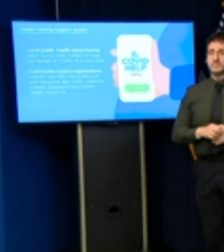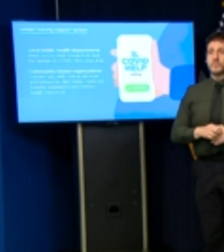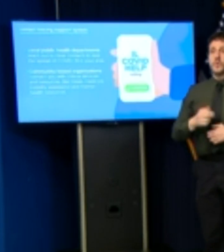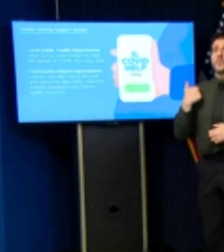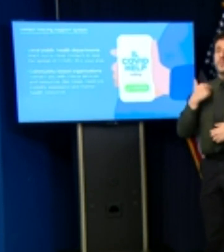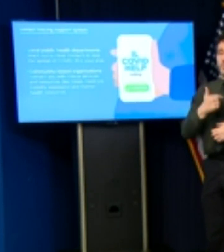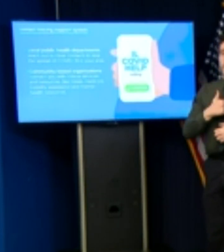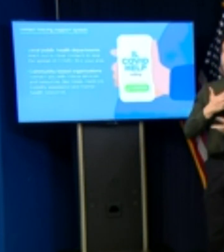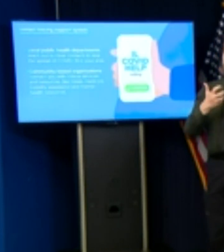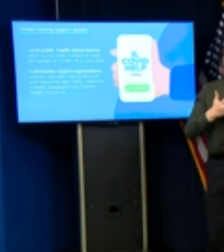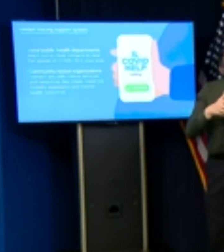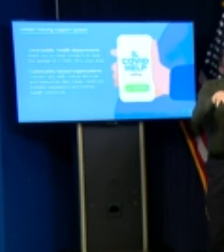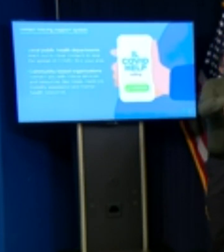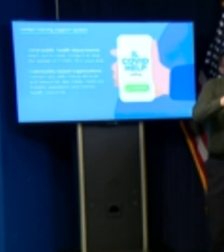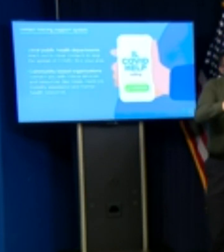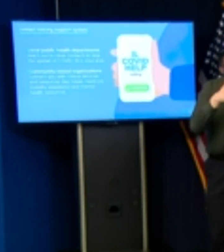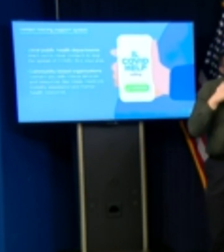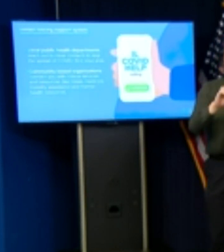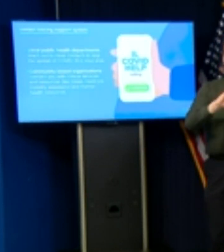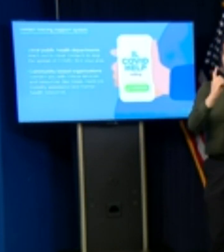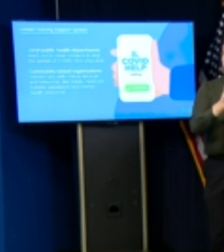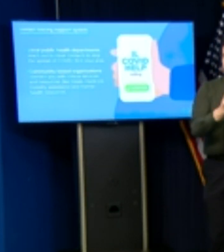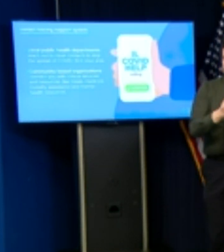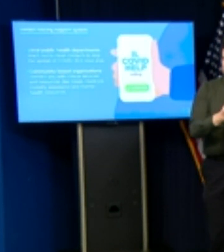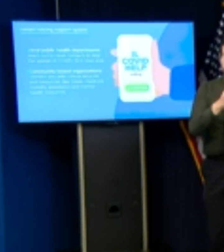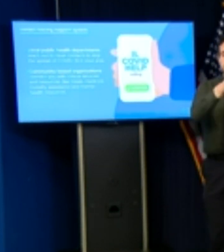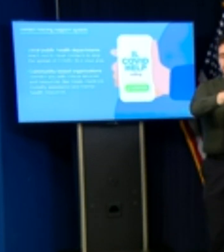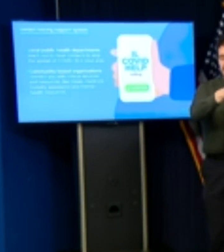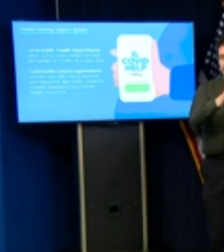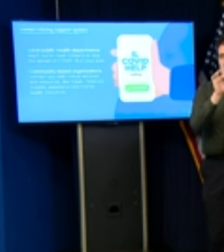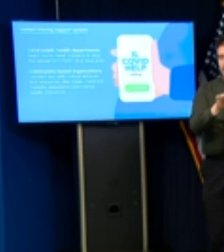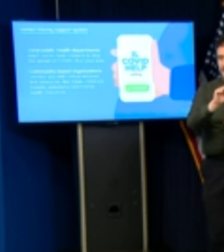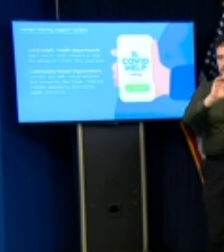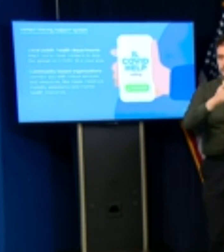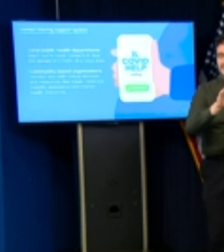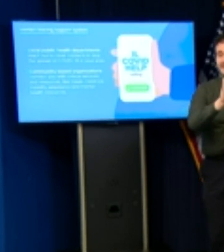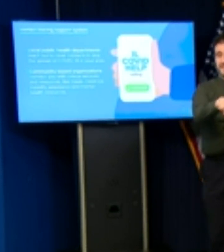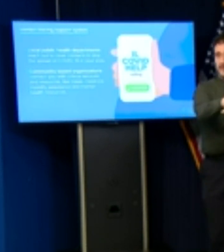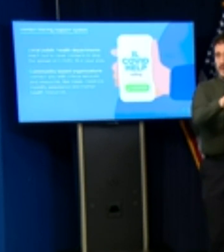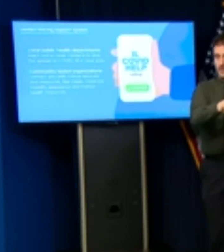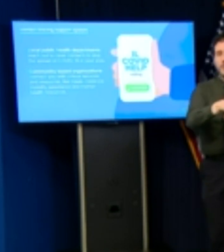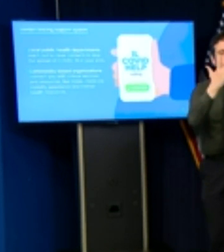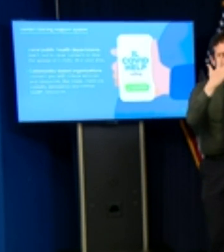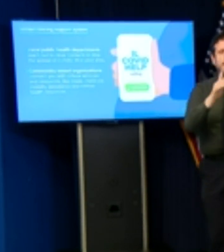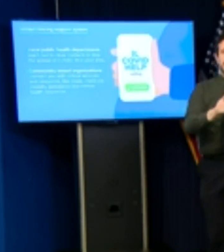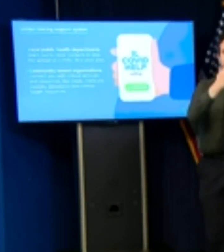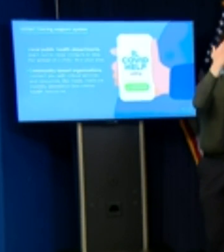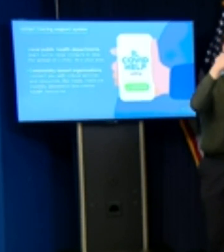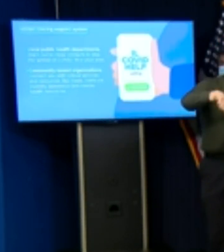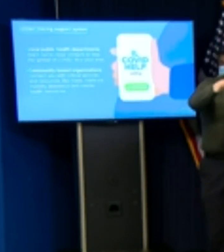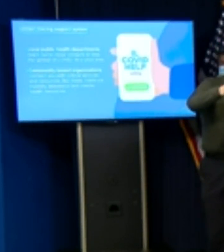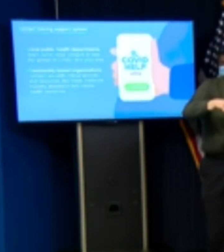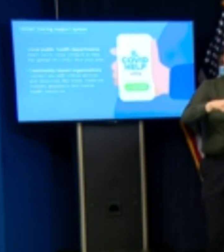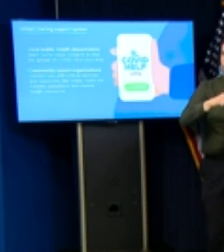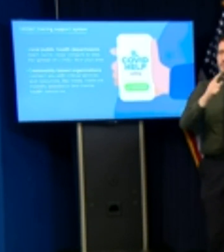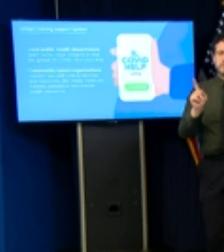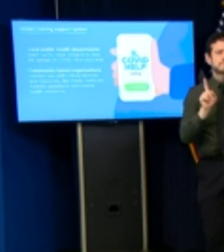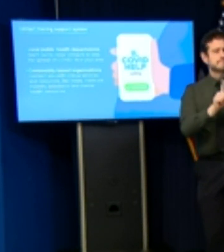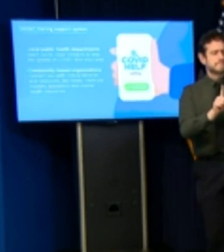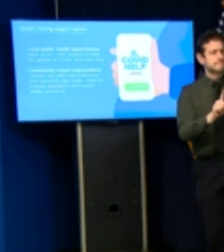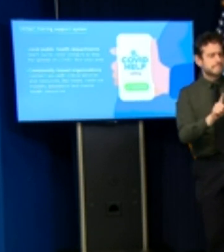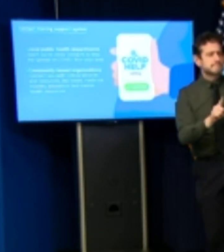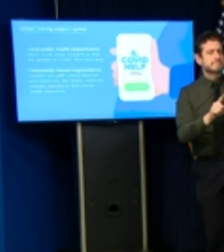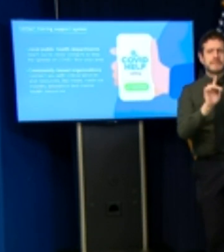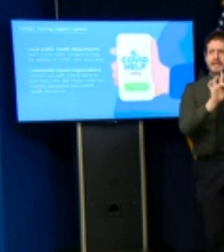approach is that it allows neighbors to reach out to neighbors offering localized services and answers for those who are